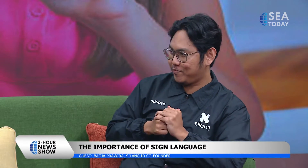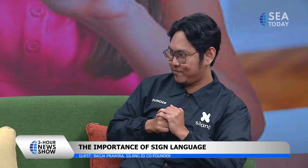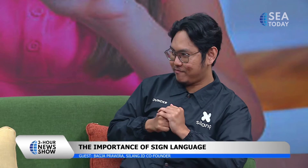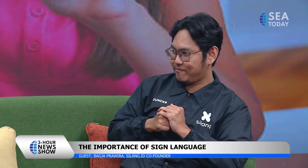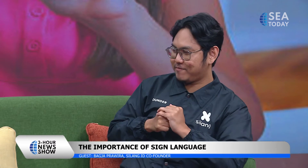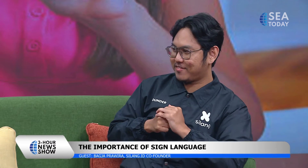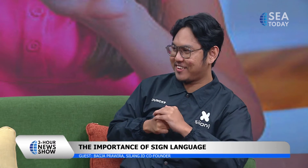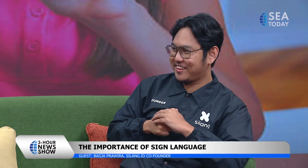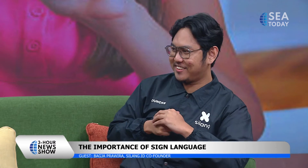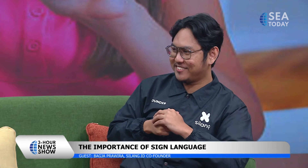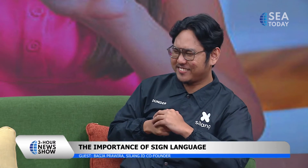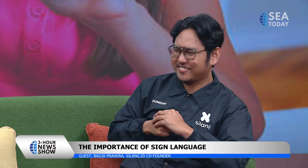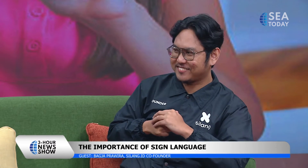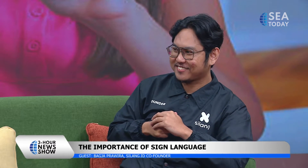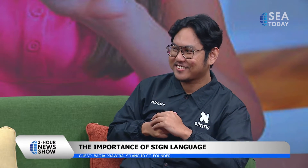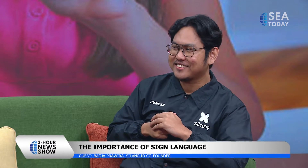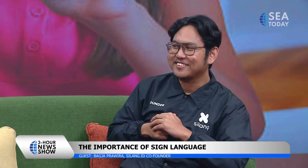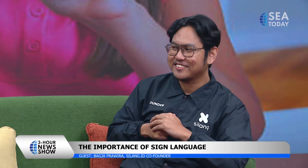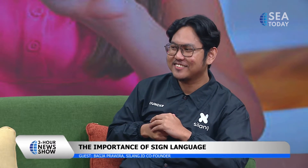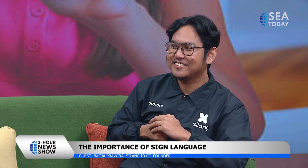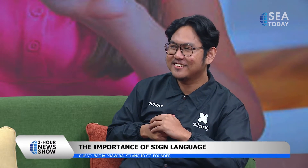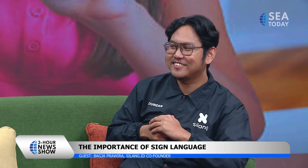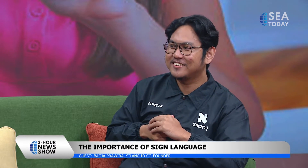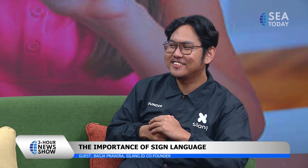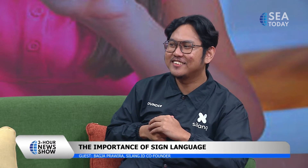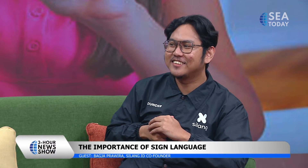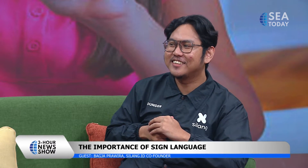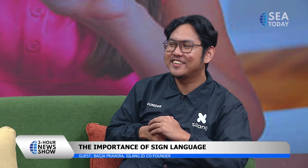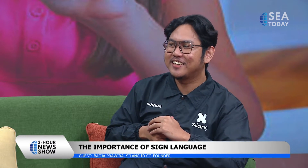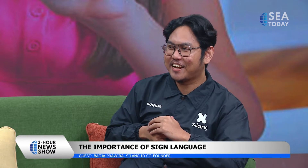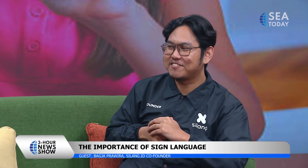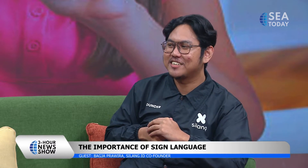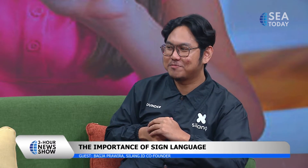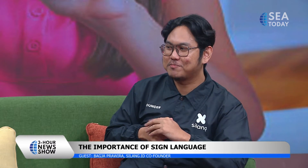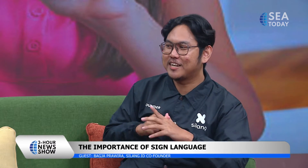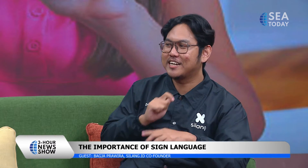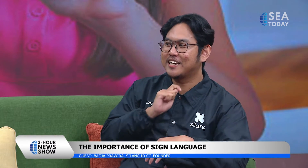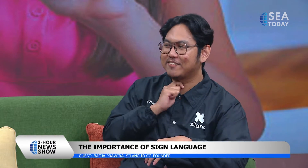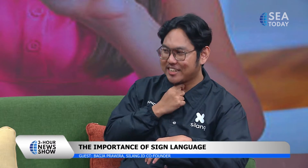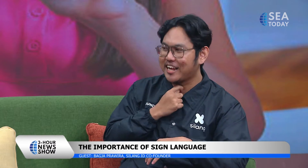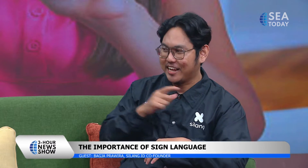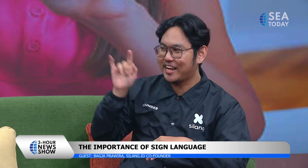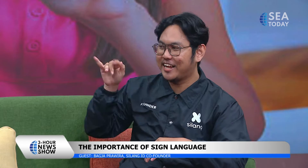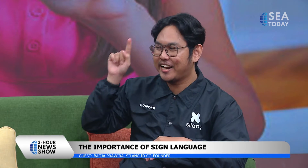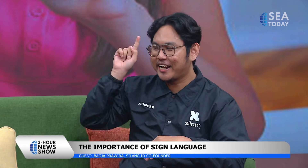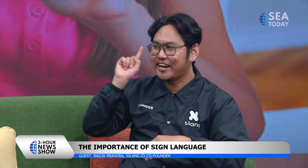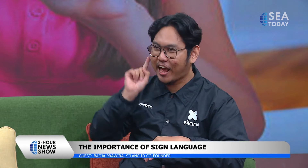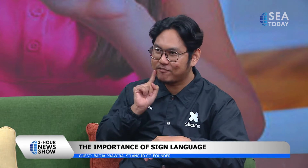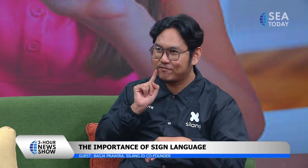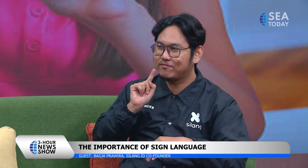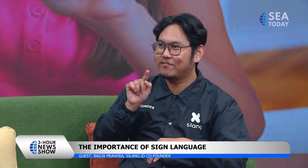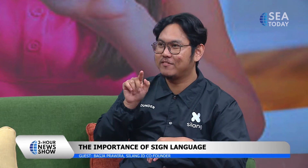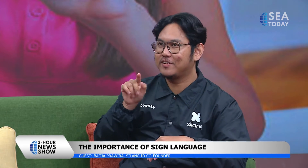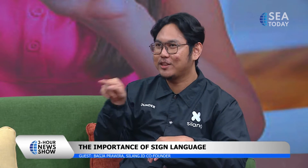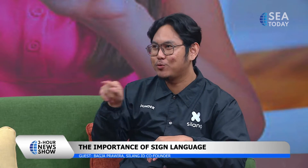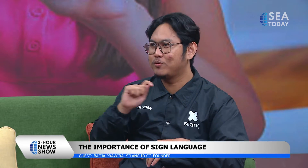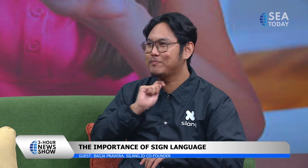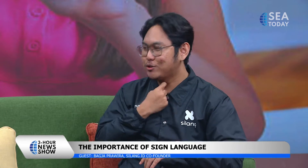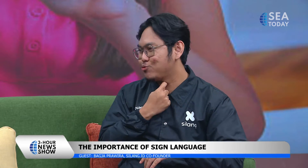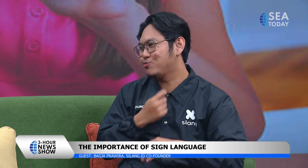and then and uh more people assume too much and then it becomes more of a stigma stigma that that deaf people